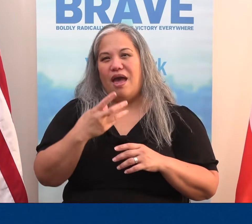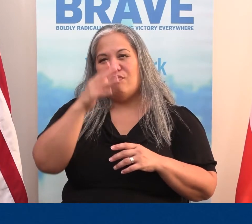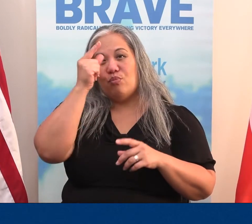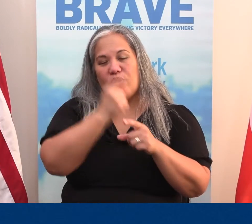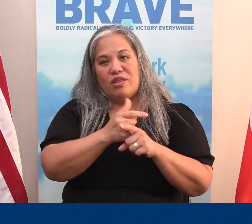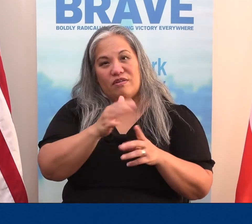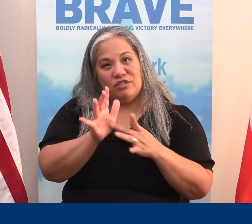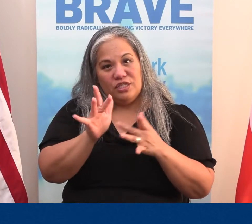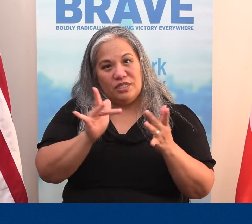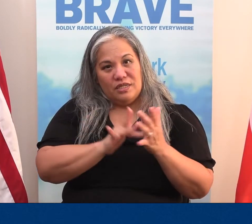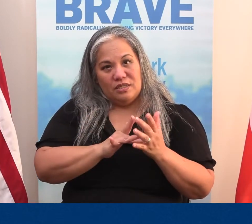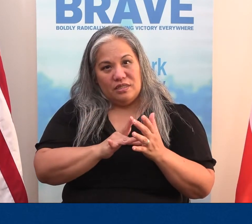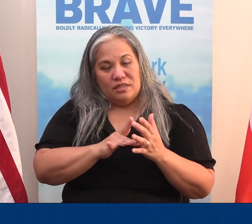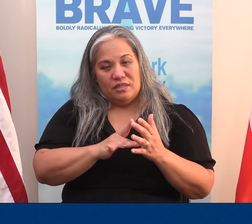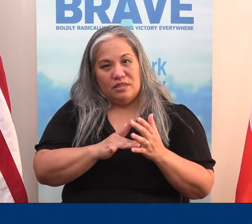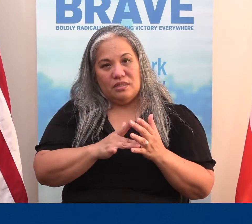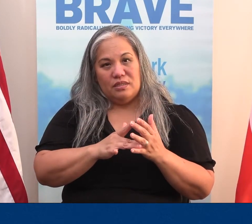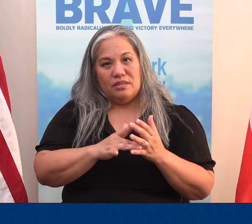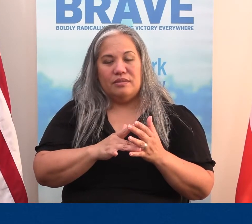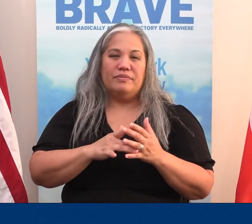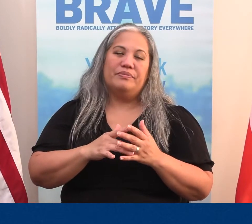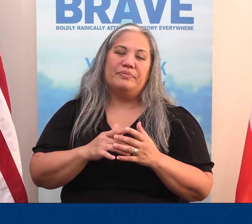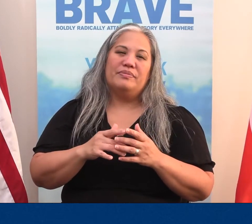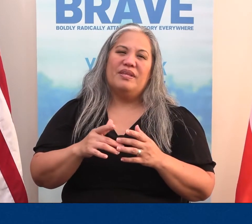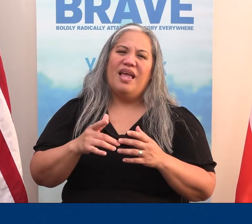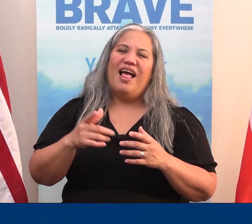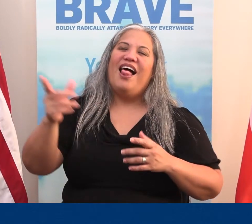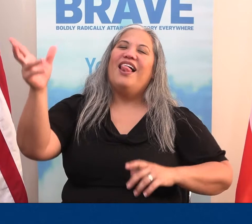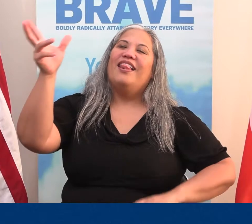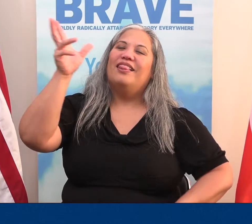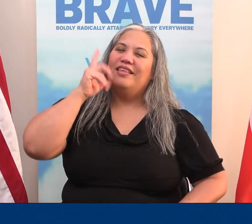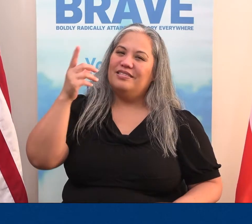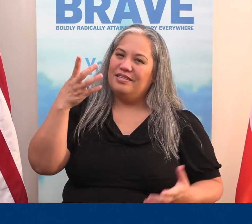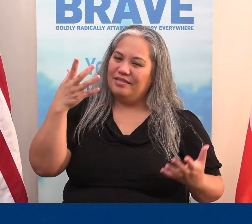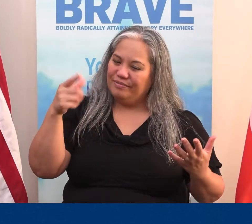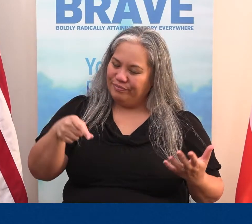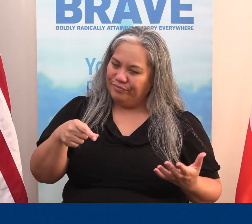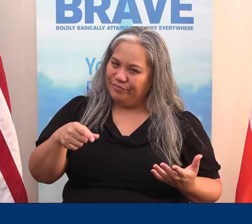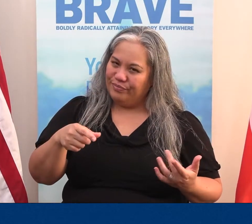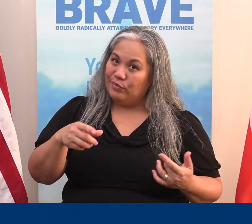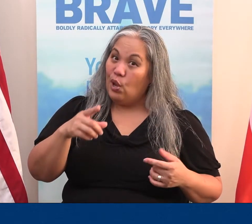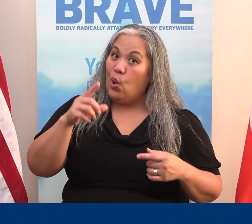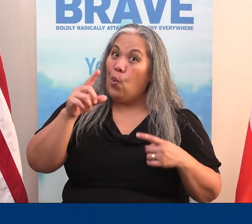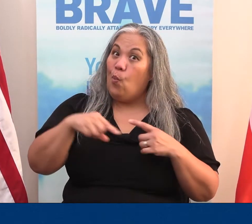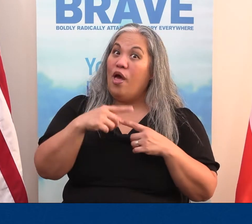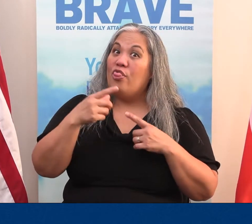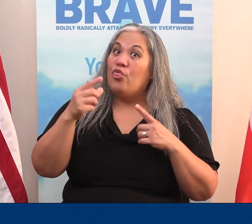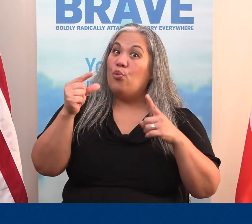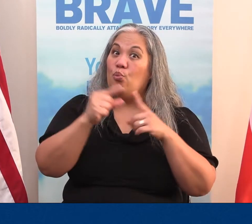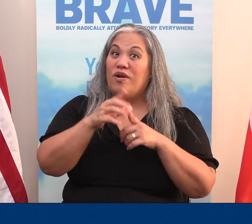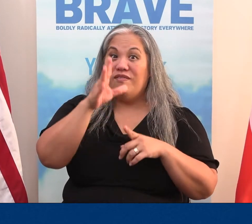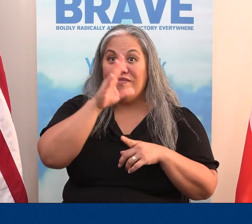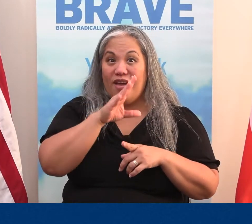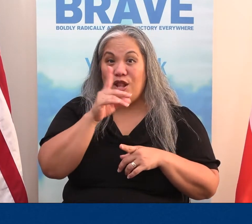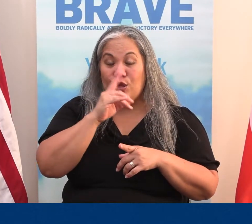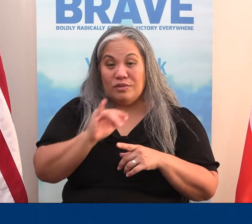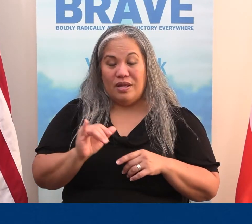-brother of Jesus, is saying, listen, here is what the word of God is like.